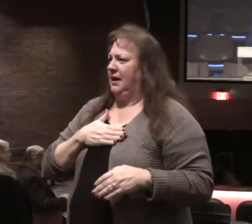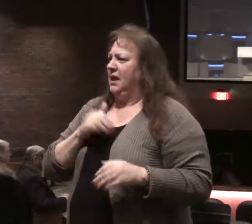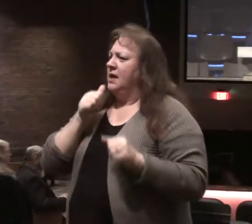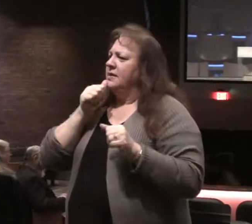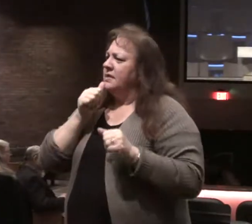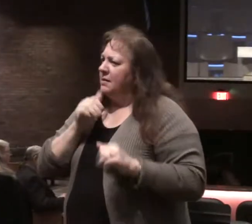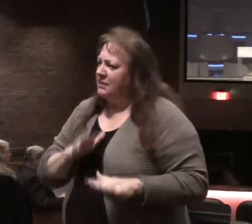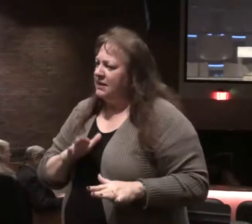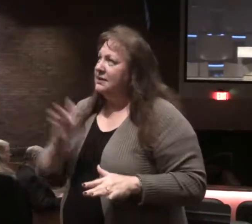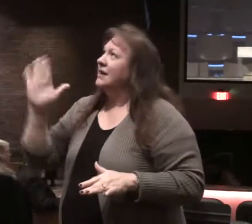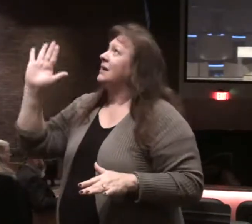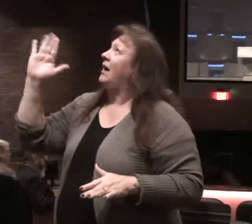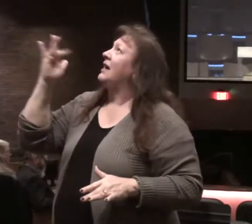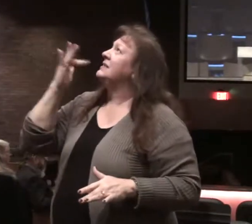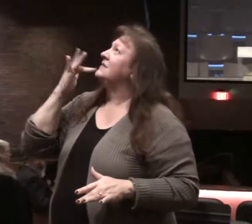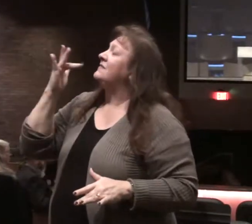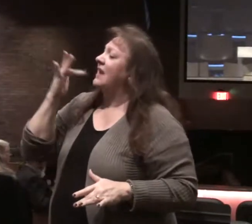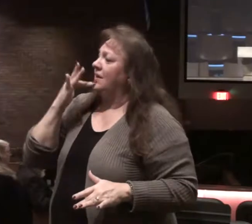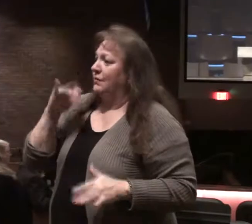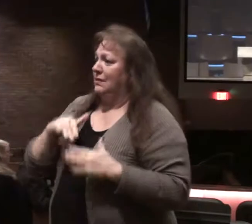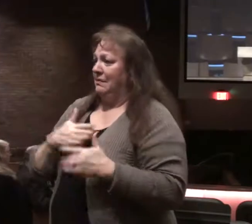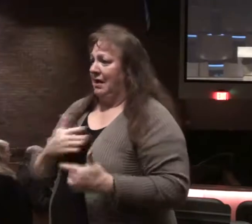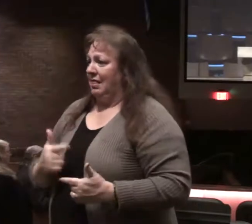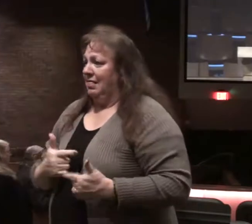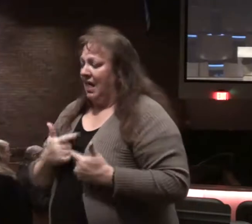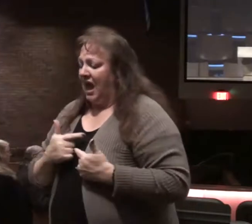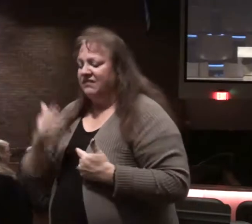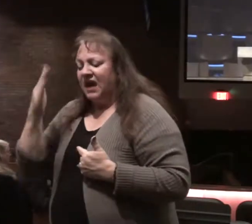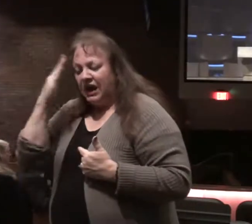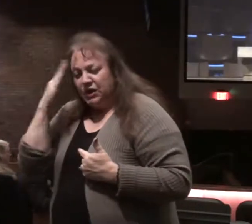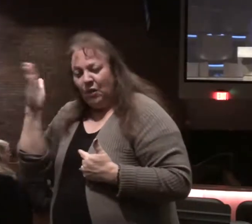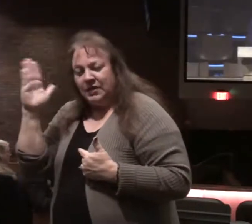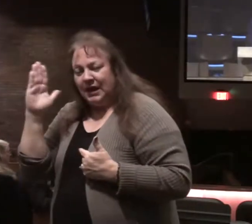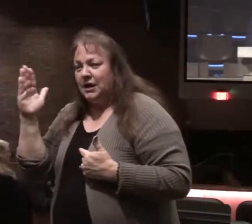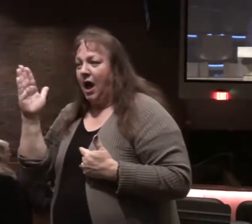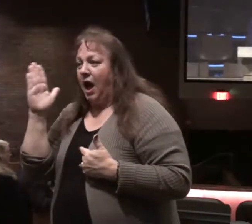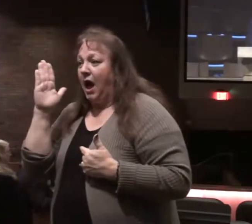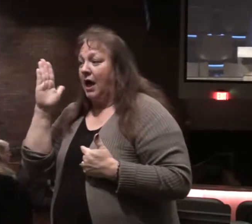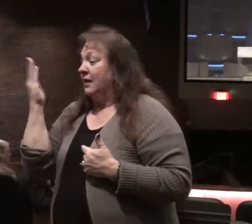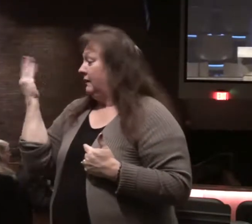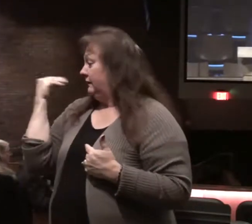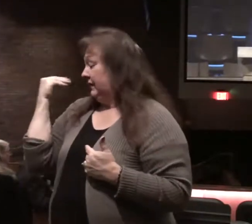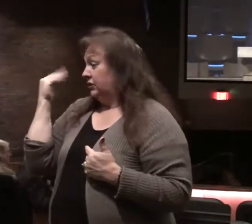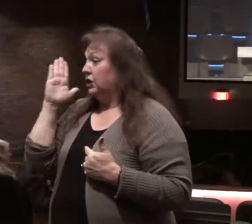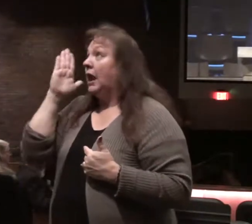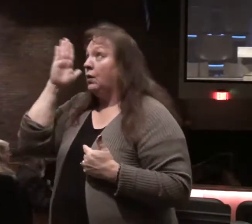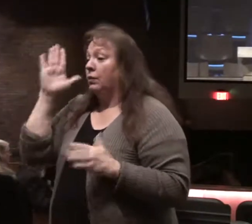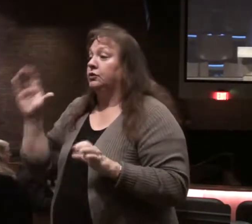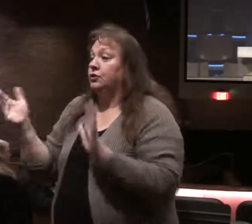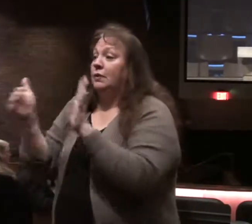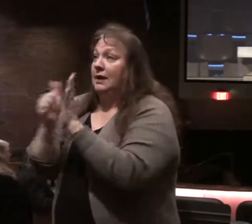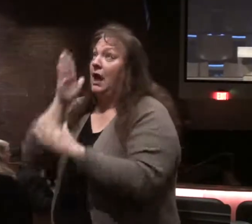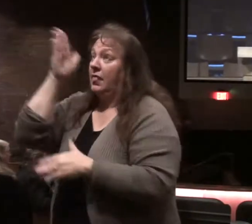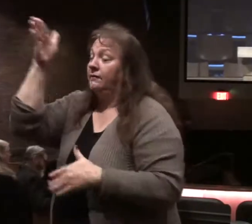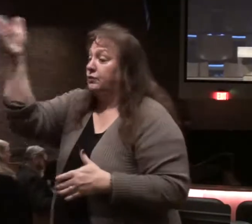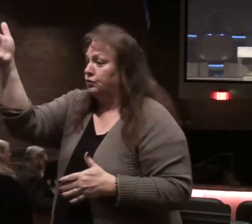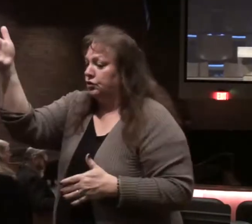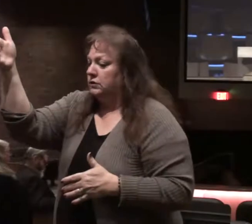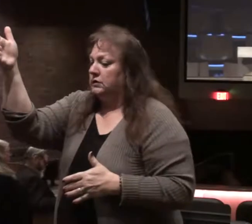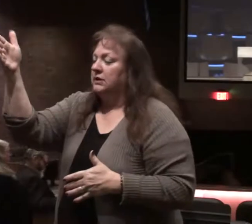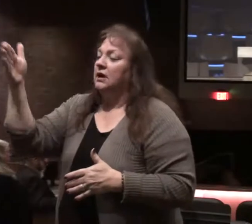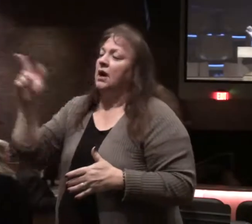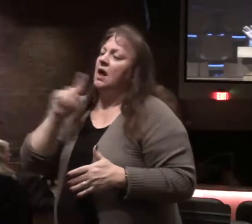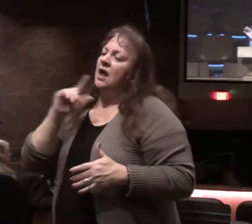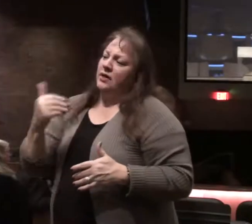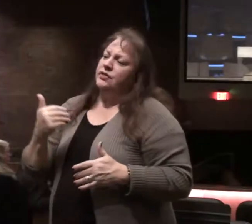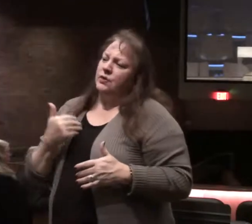comes from the favor of God in the life, and knowing what God has done and will do in the future. I do want to say